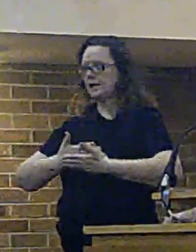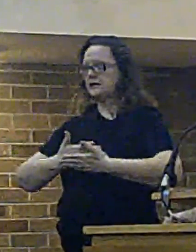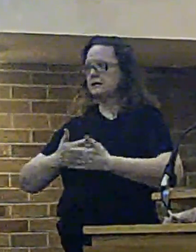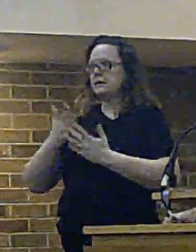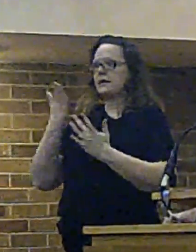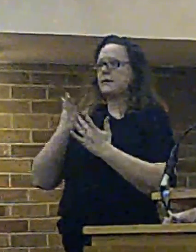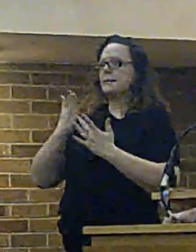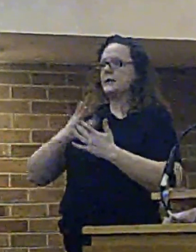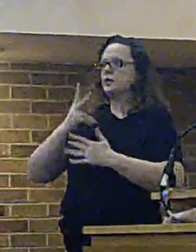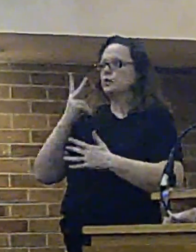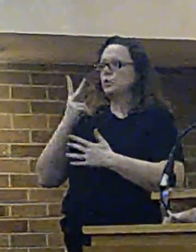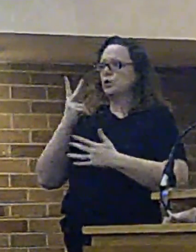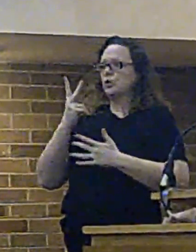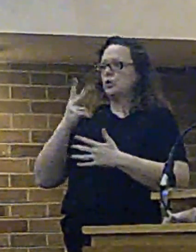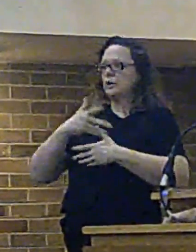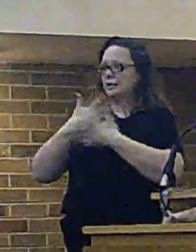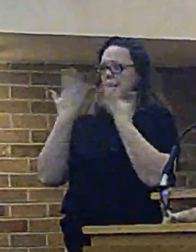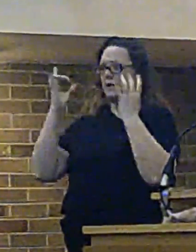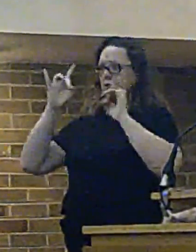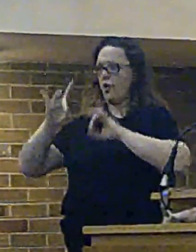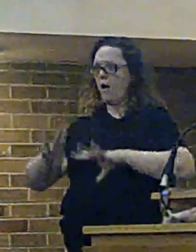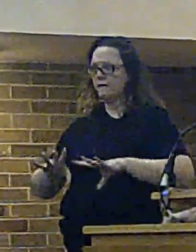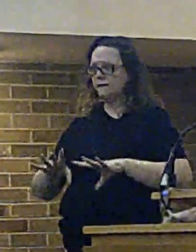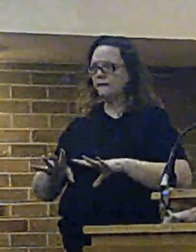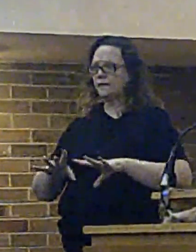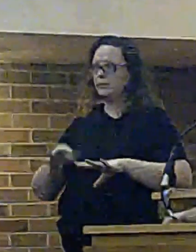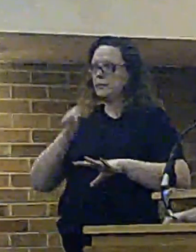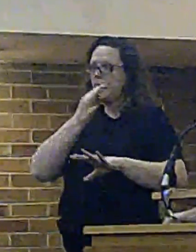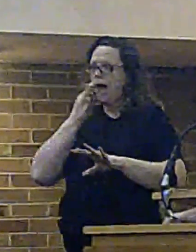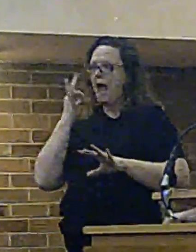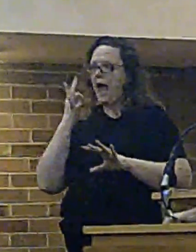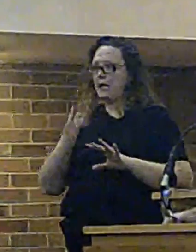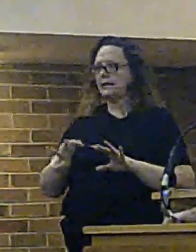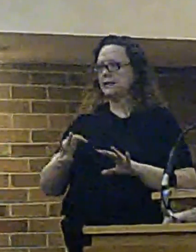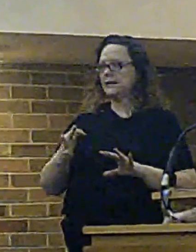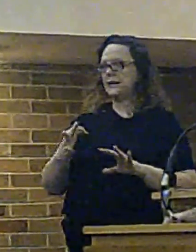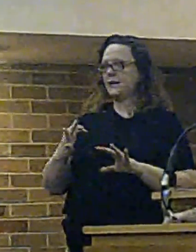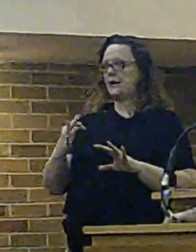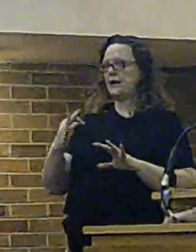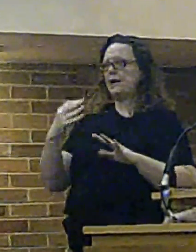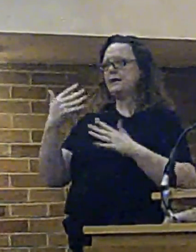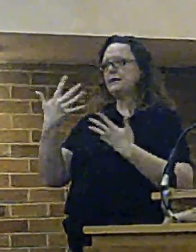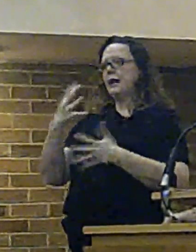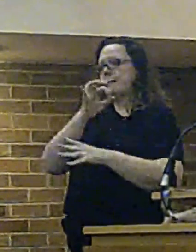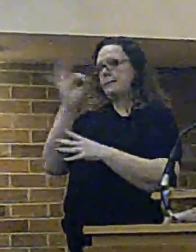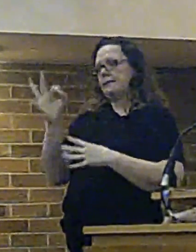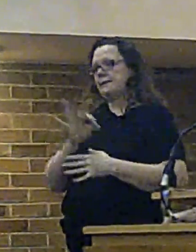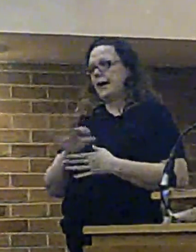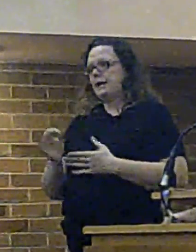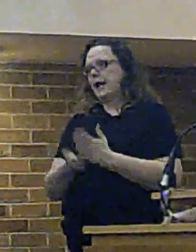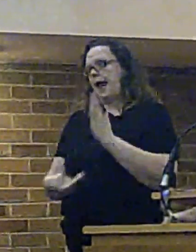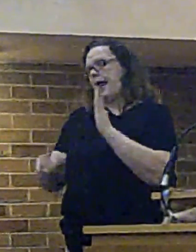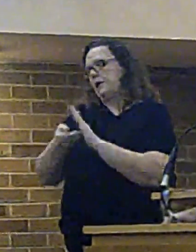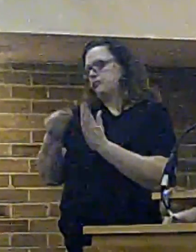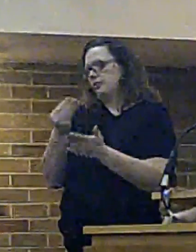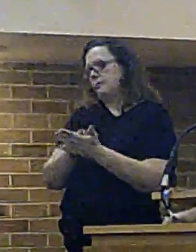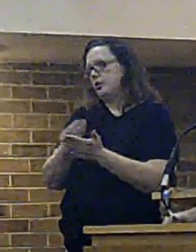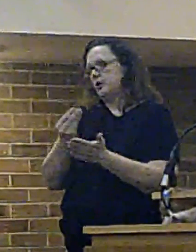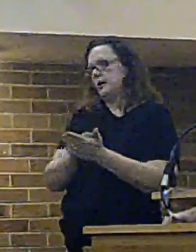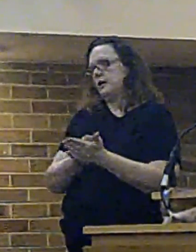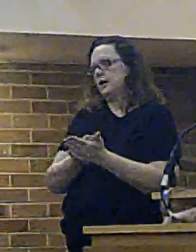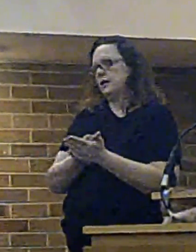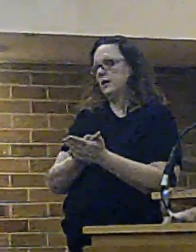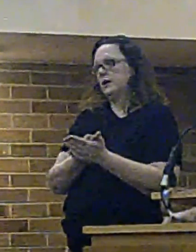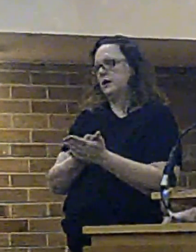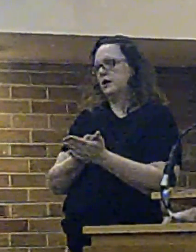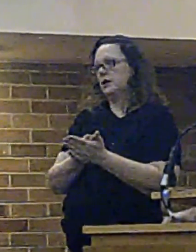two days off what we will be asking them to do is for the 10% retaining fee provide availability